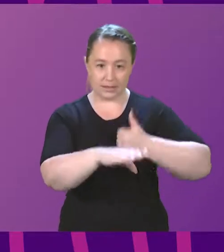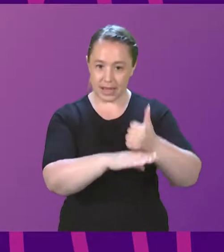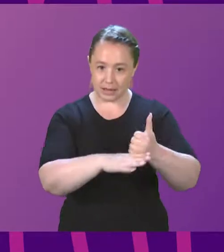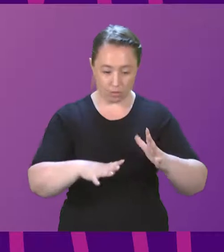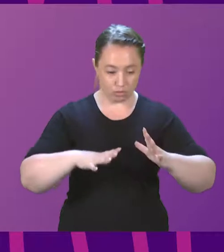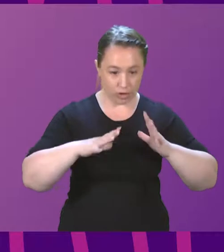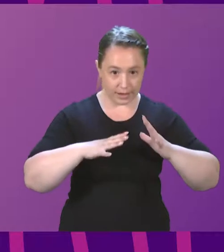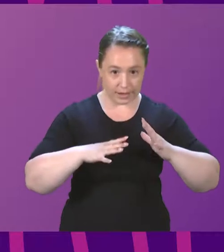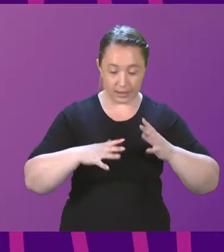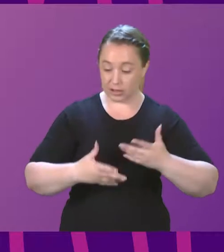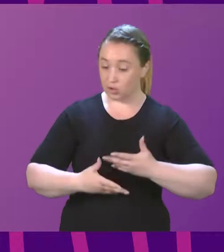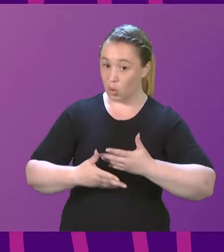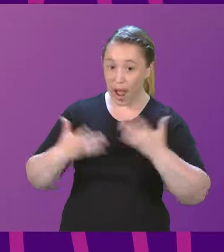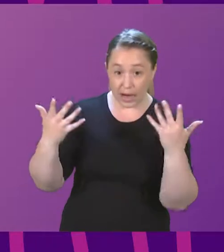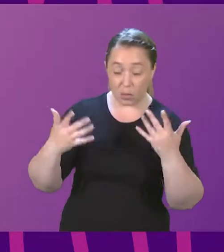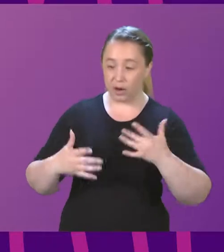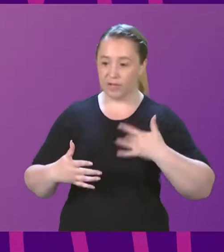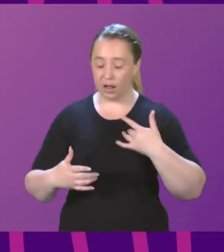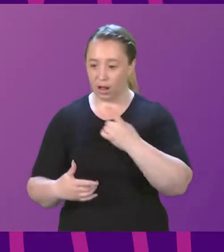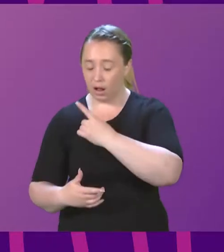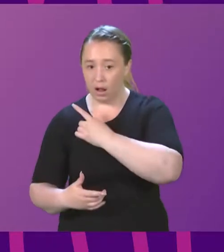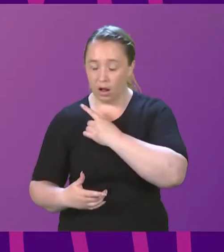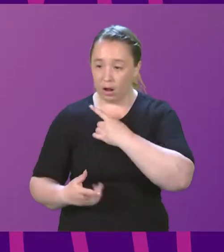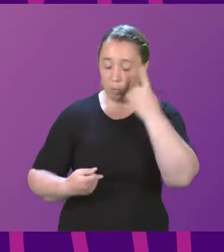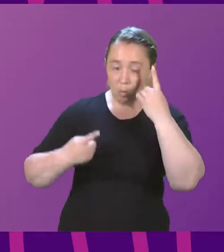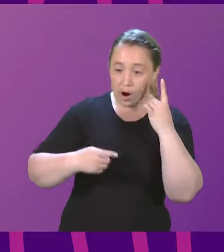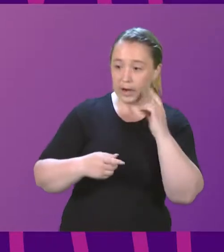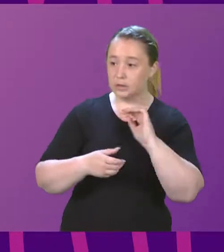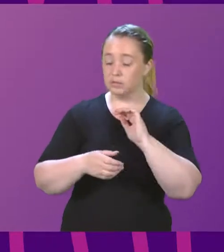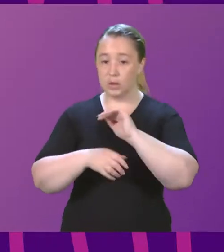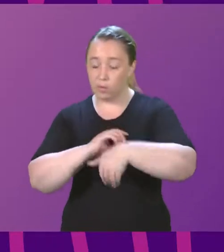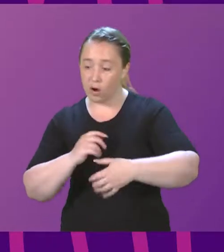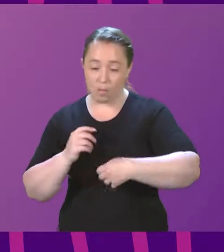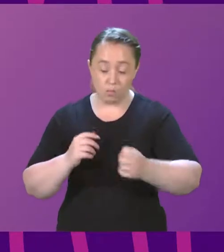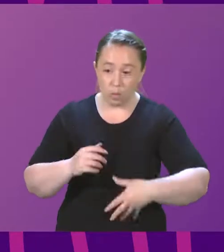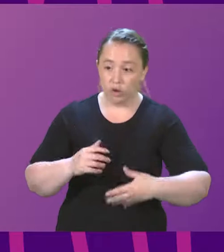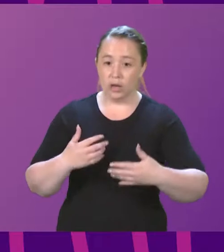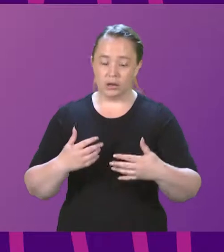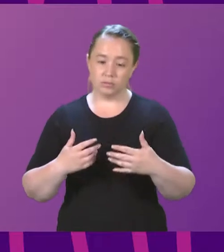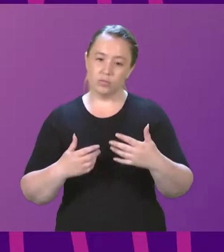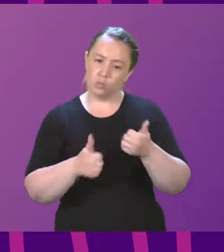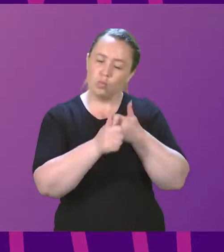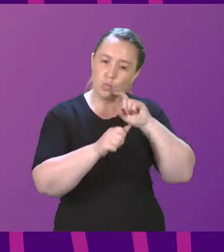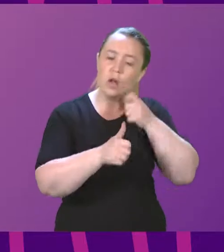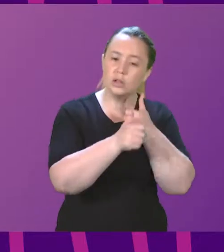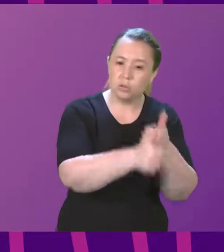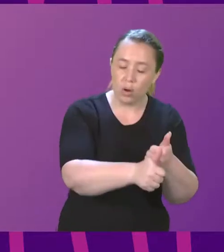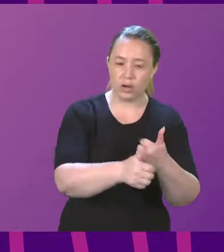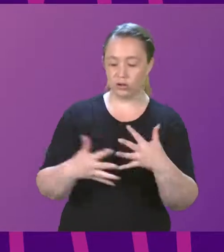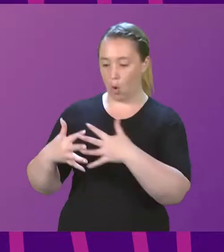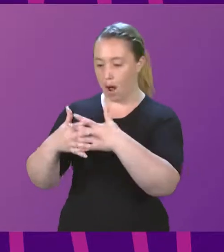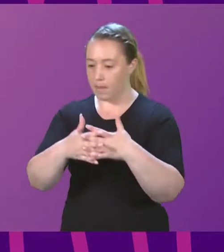anybody who is concerned about this. I would have to say that what has happened in the U.S. has sent a